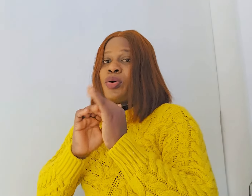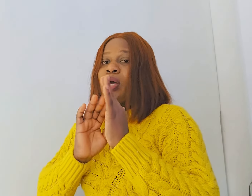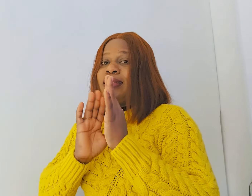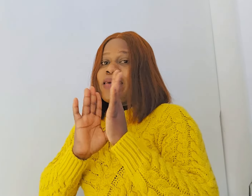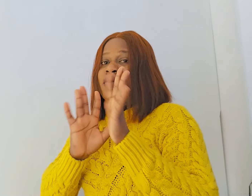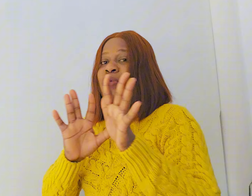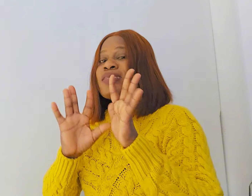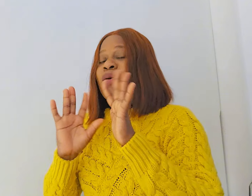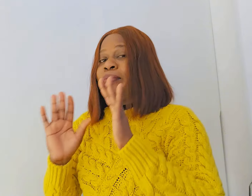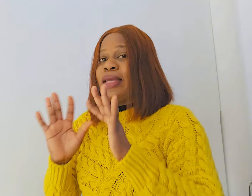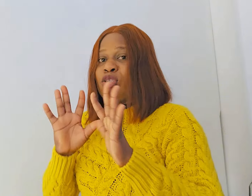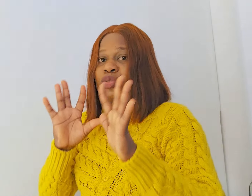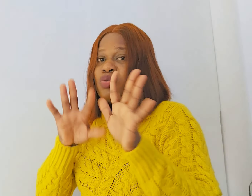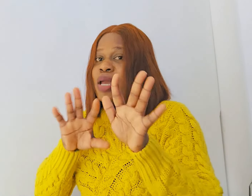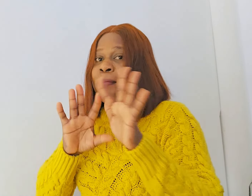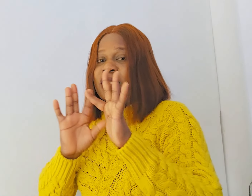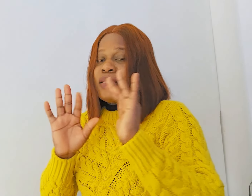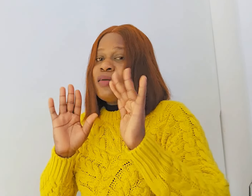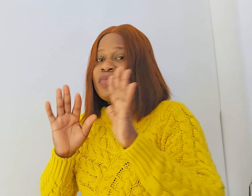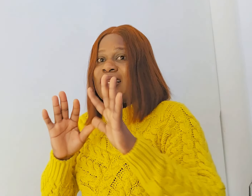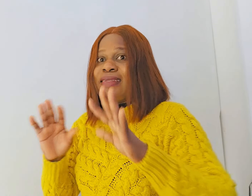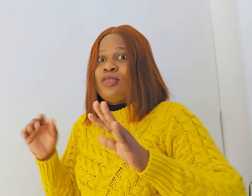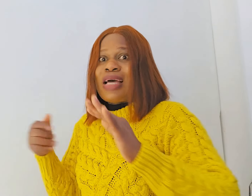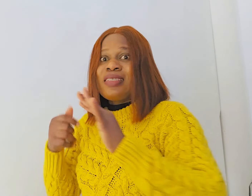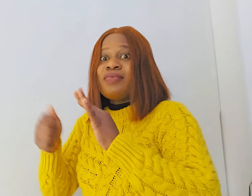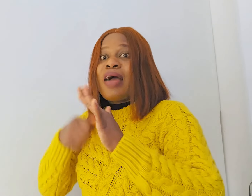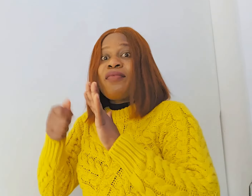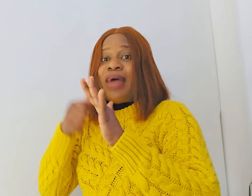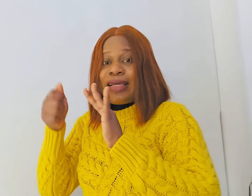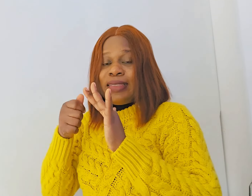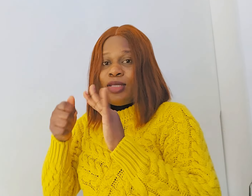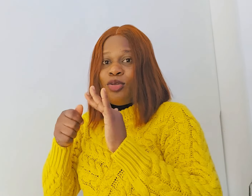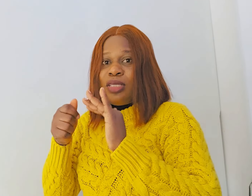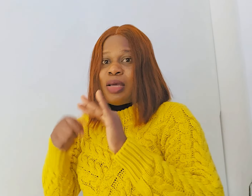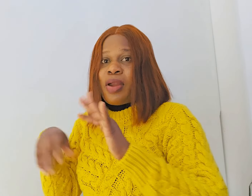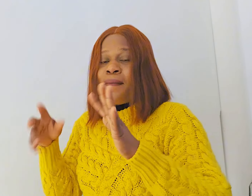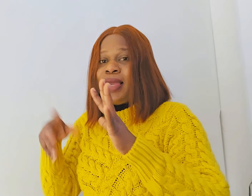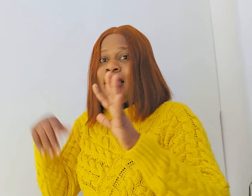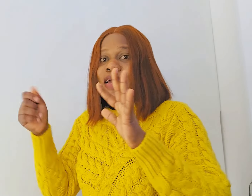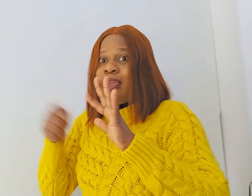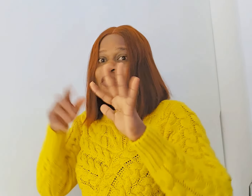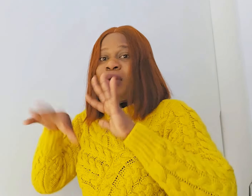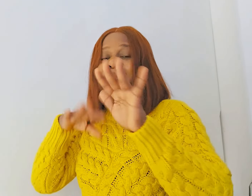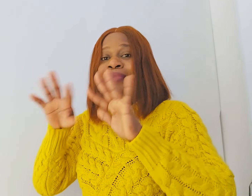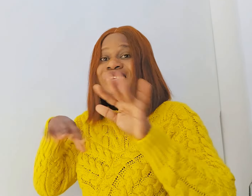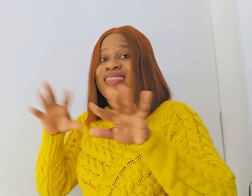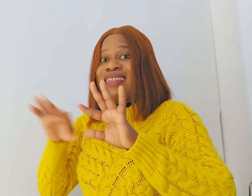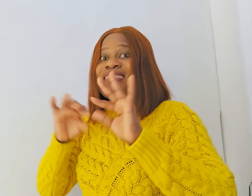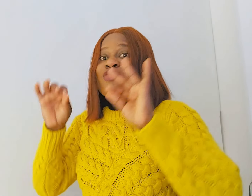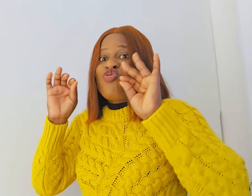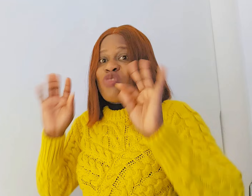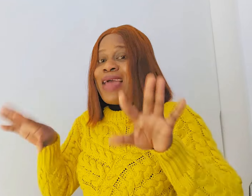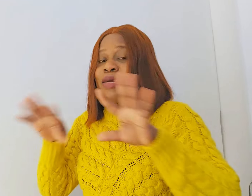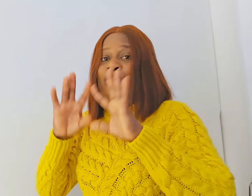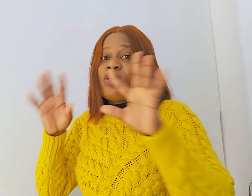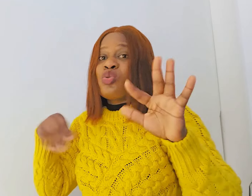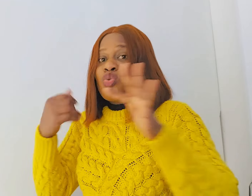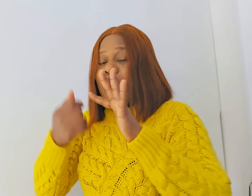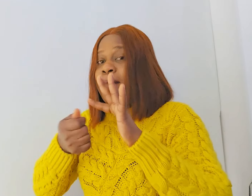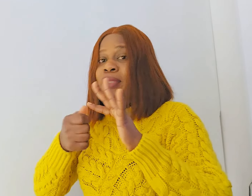there's a way some men just go in between of the lady just see if they are fighting you understand what i mean even where the place is still dry they will just go in